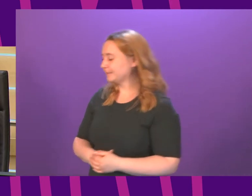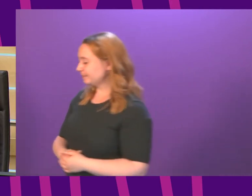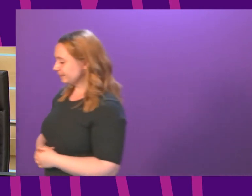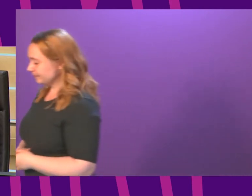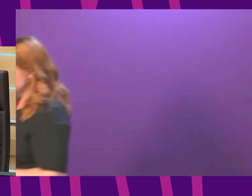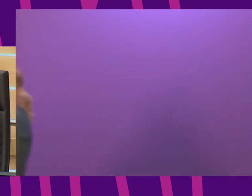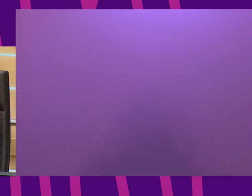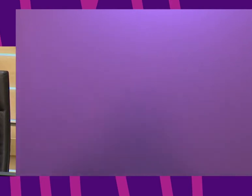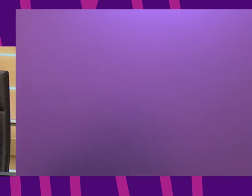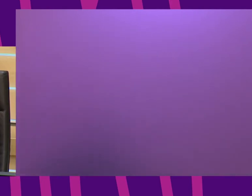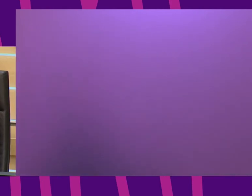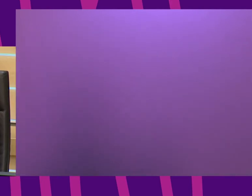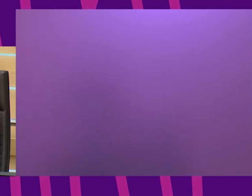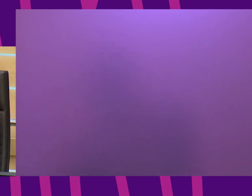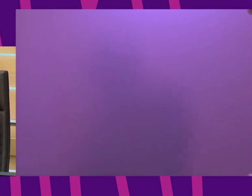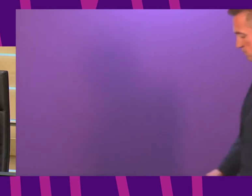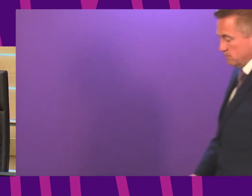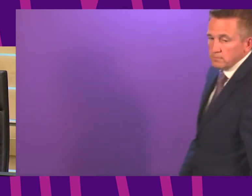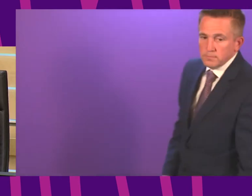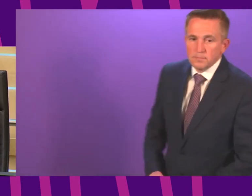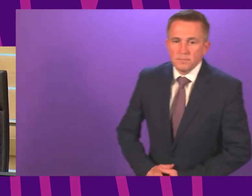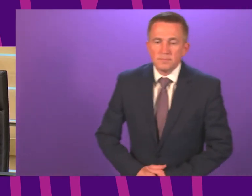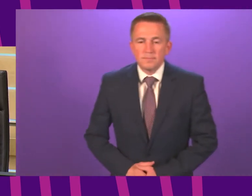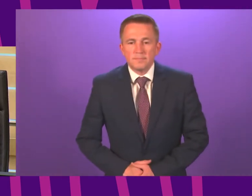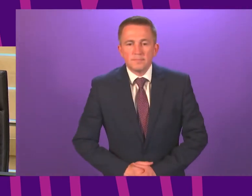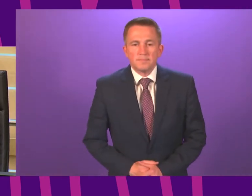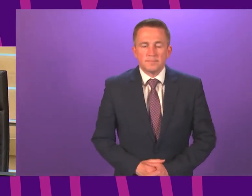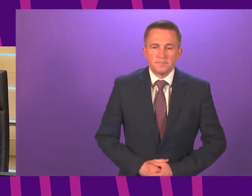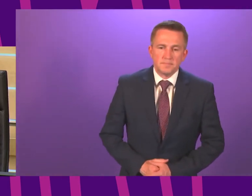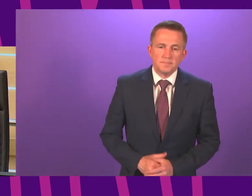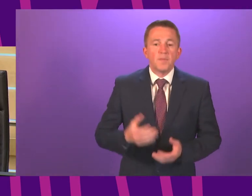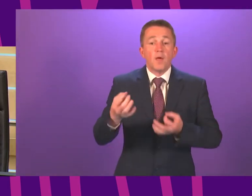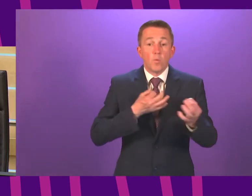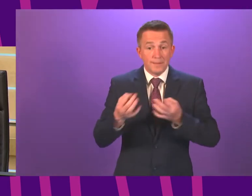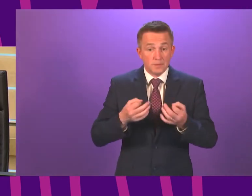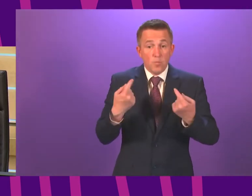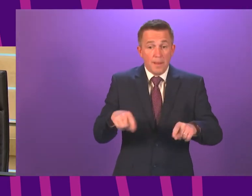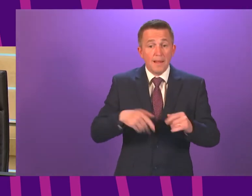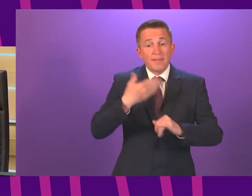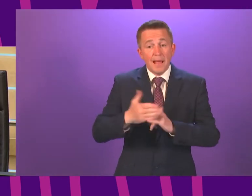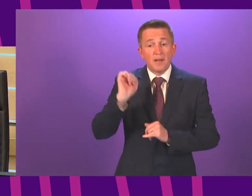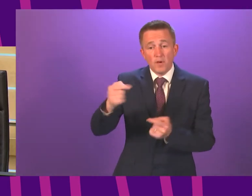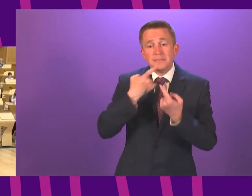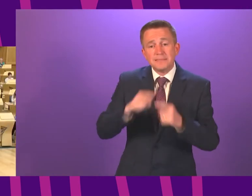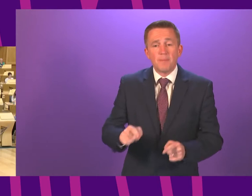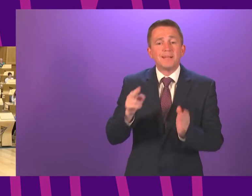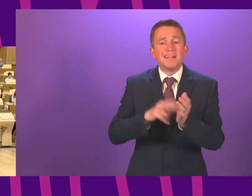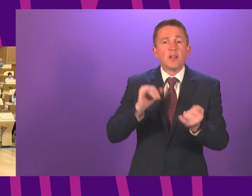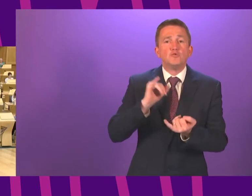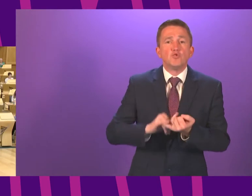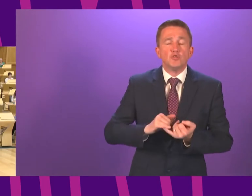questions at the end of her statement, and so there should be no interventions or interruptions. And I call on Nicola Sturgeon.